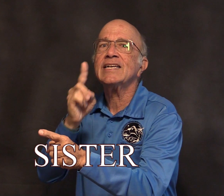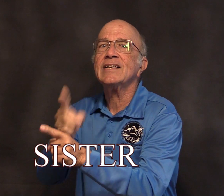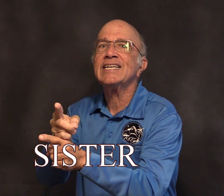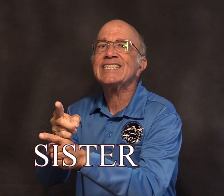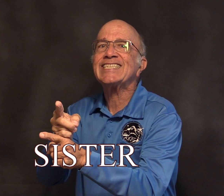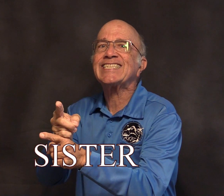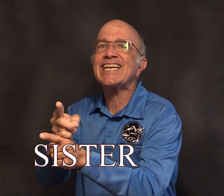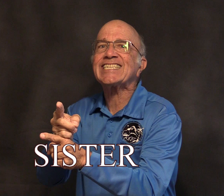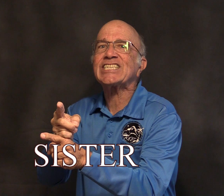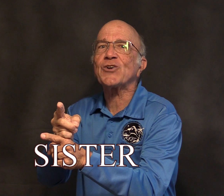Sister.